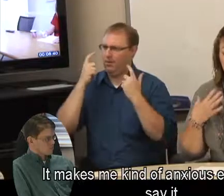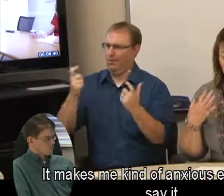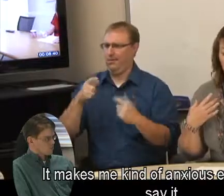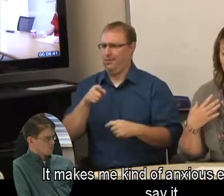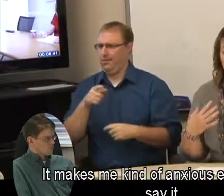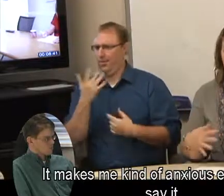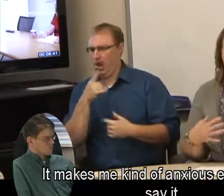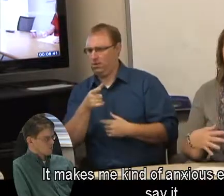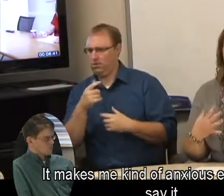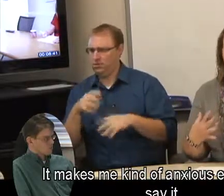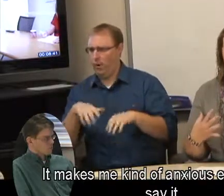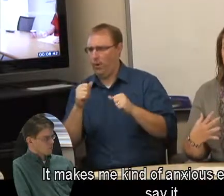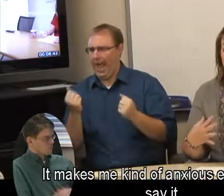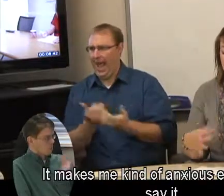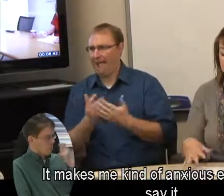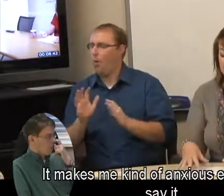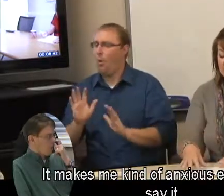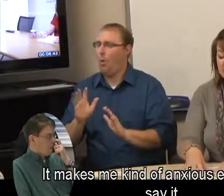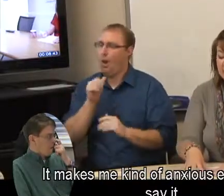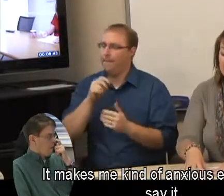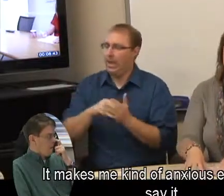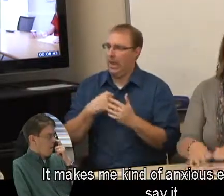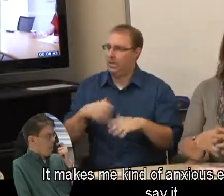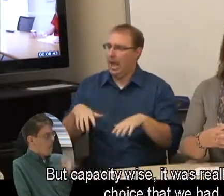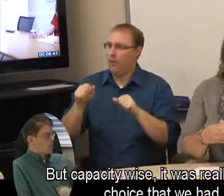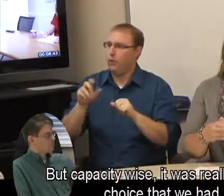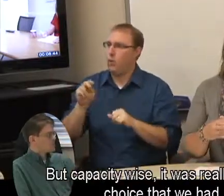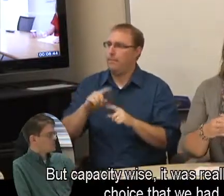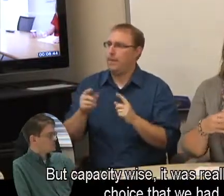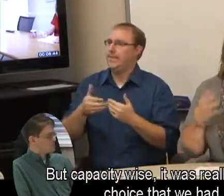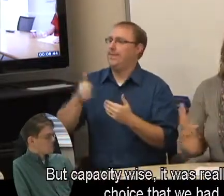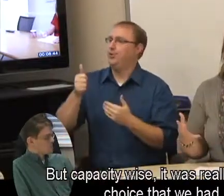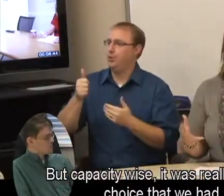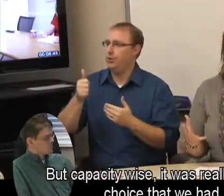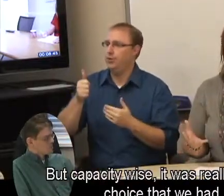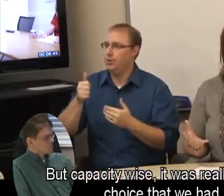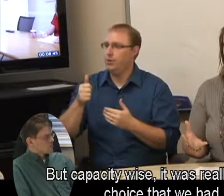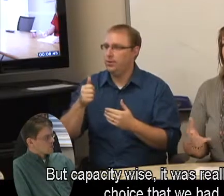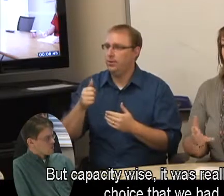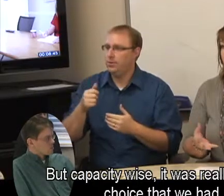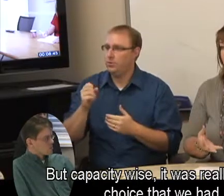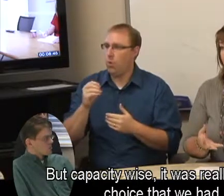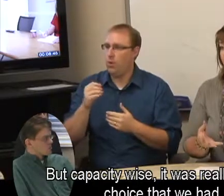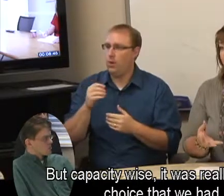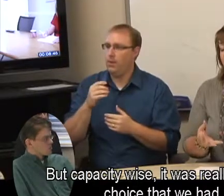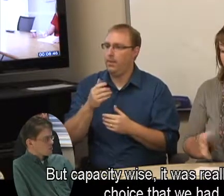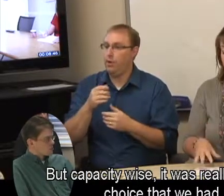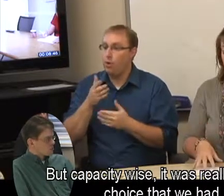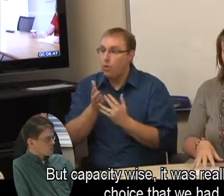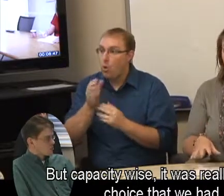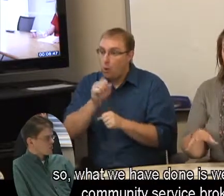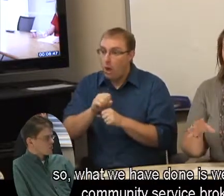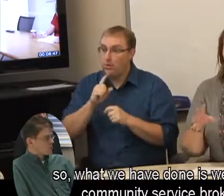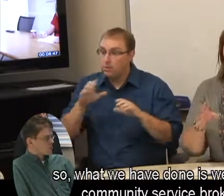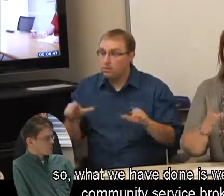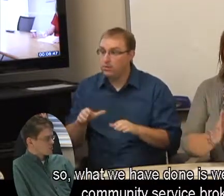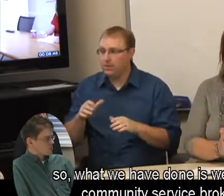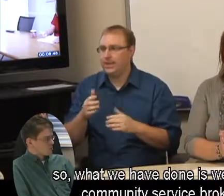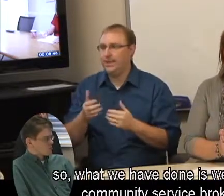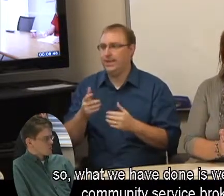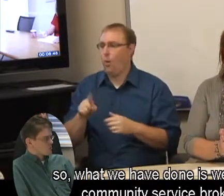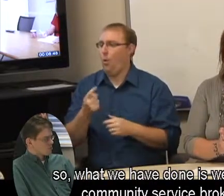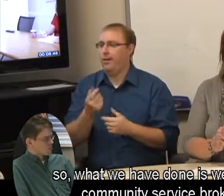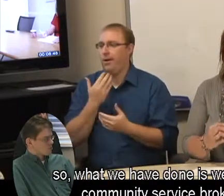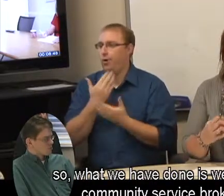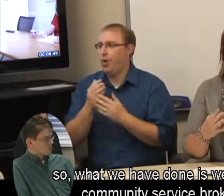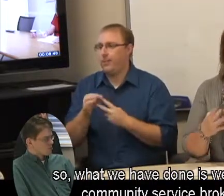It makes me kind of anxious every time I say it. But capacity-wise, it was really the only choice that we had. So what we